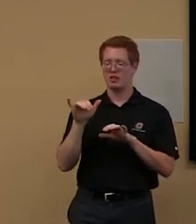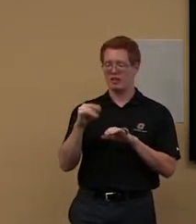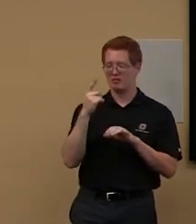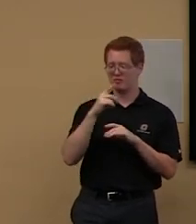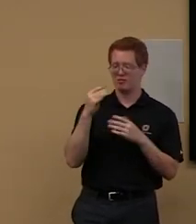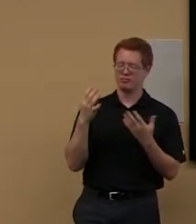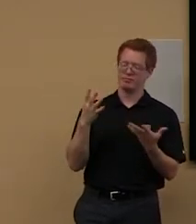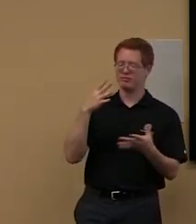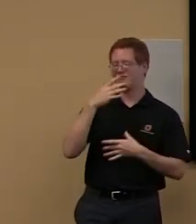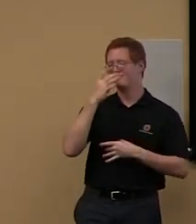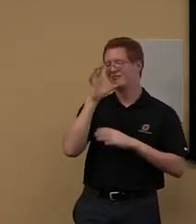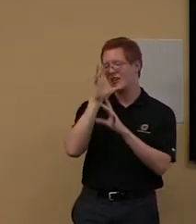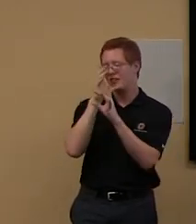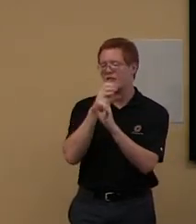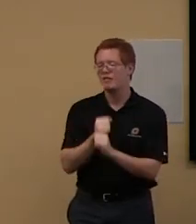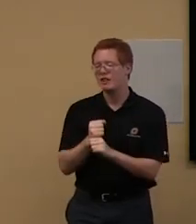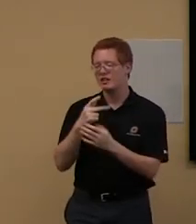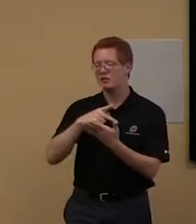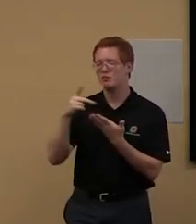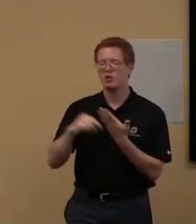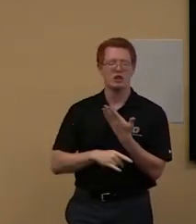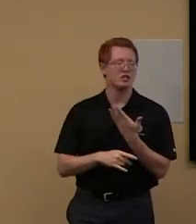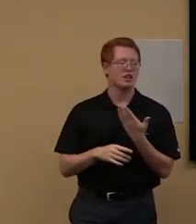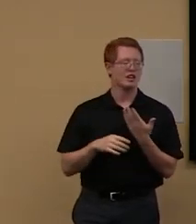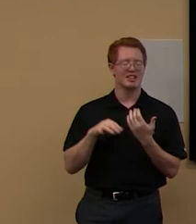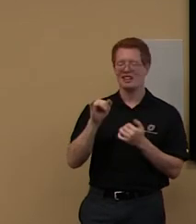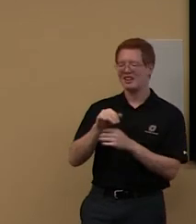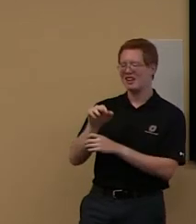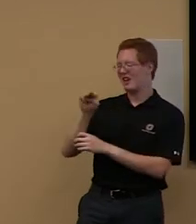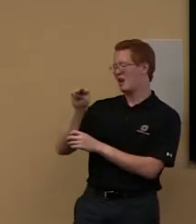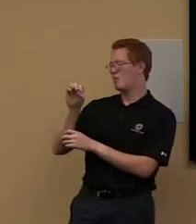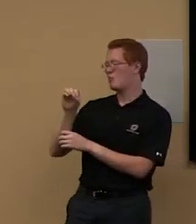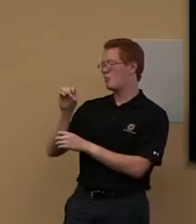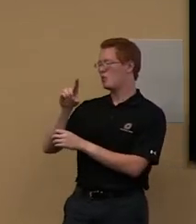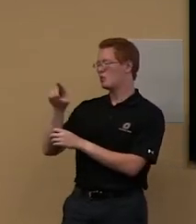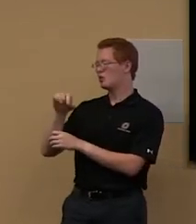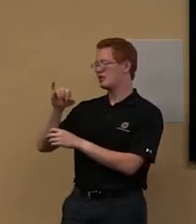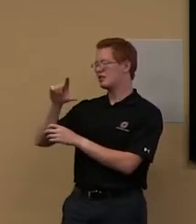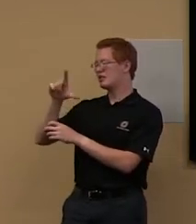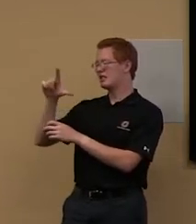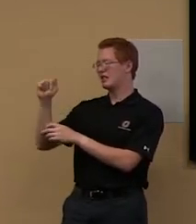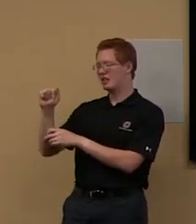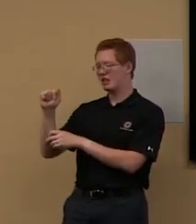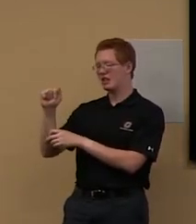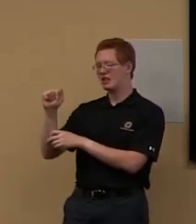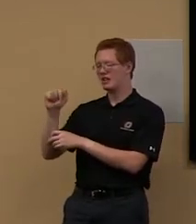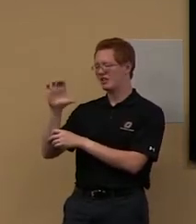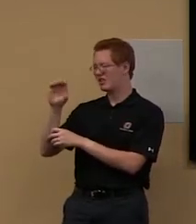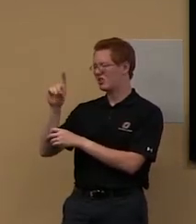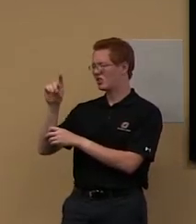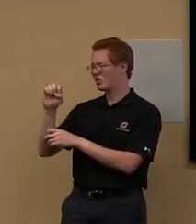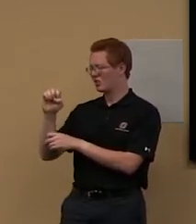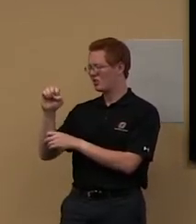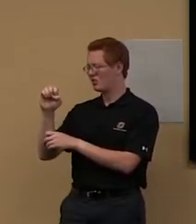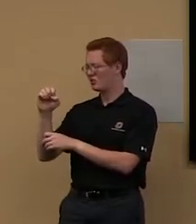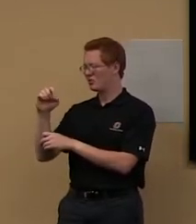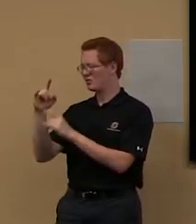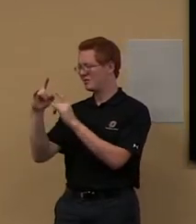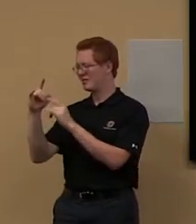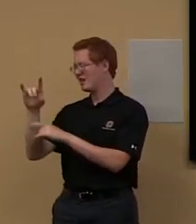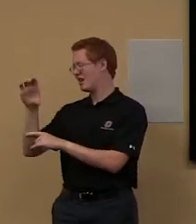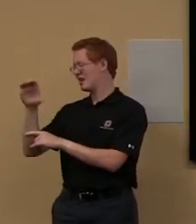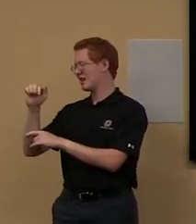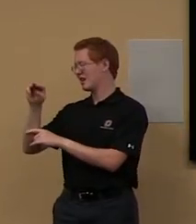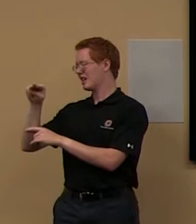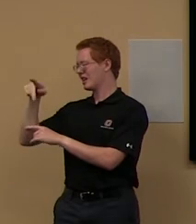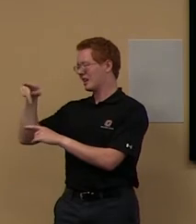yeah. Um, so it was a Mozilla code camp kind of a thing. So it's kind of cool. Um, and then archives and